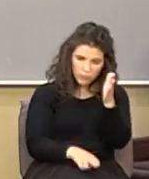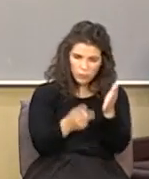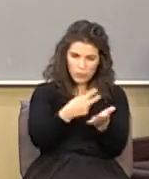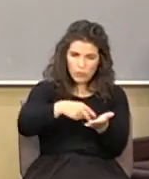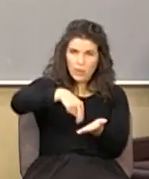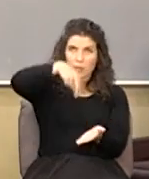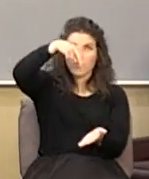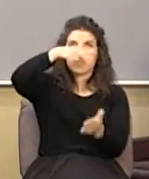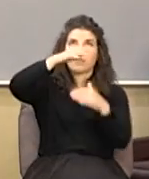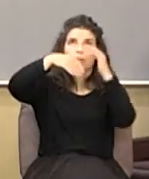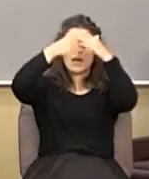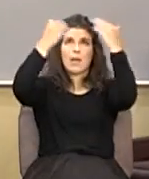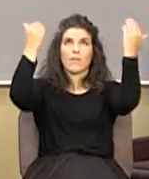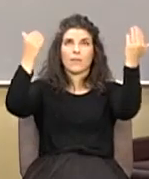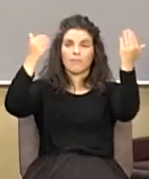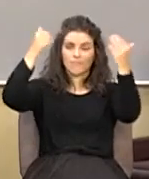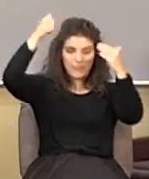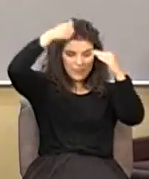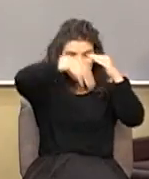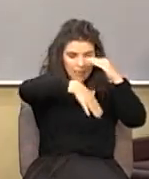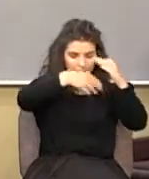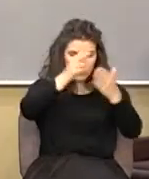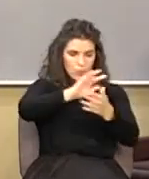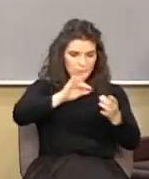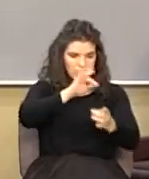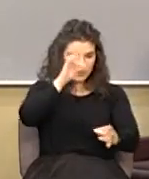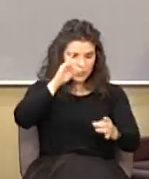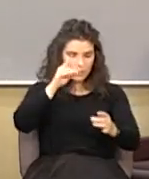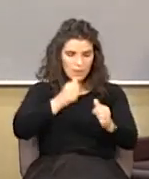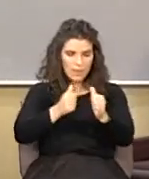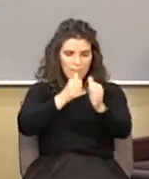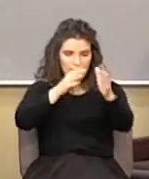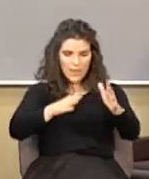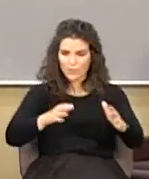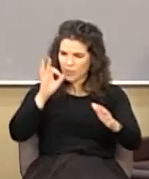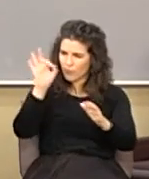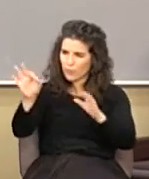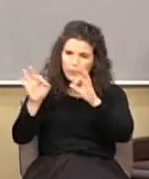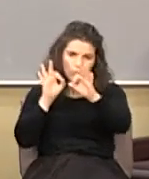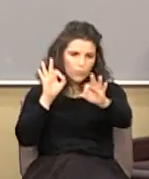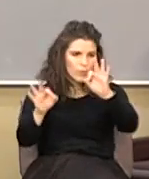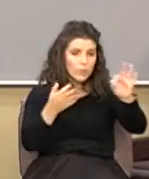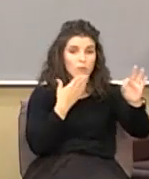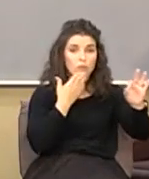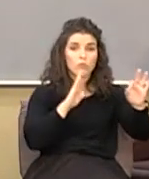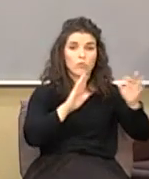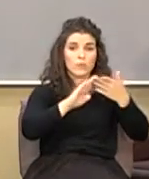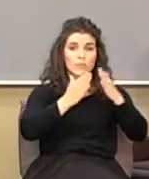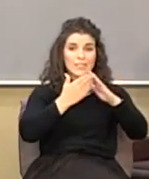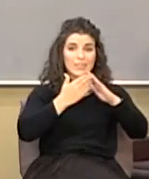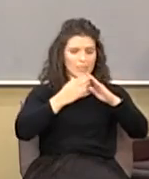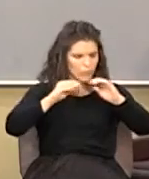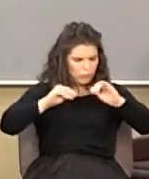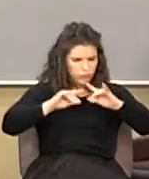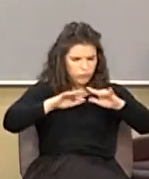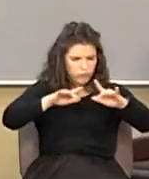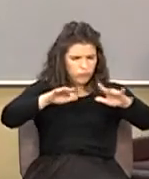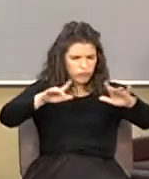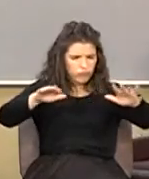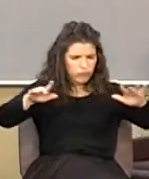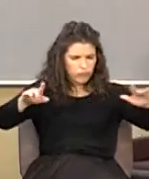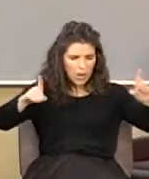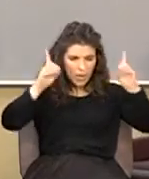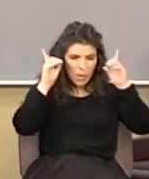holy spirit down on his apostles and they go out and preach and they fill Jerusalem with their doctrine about the Messiah and the